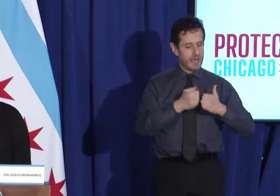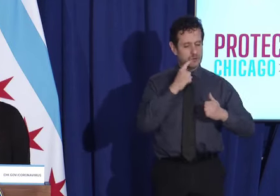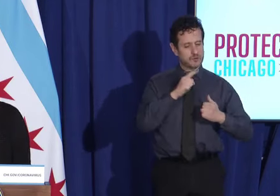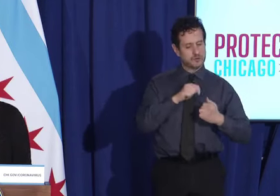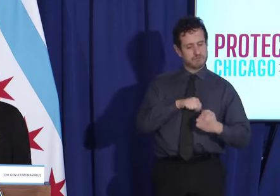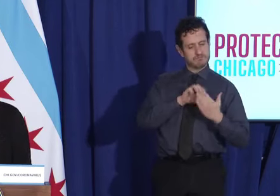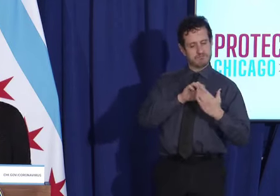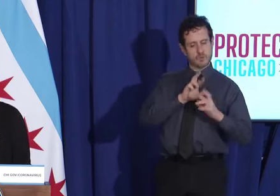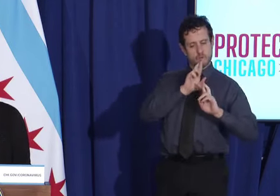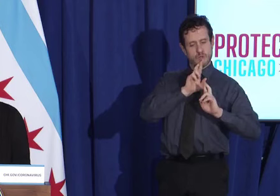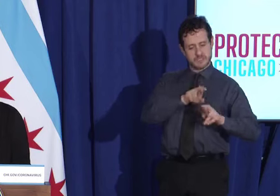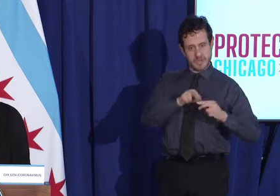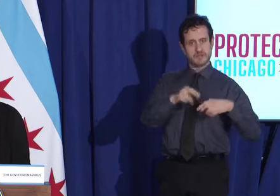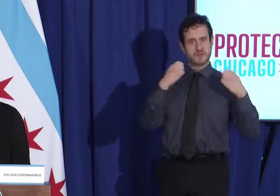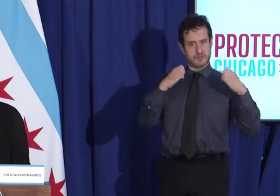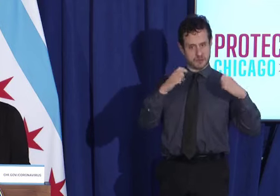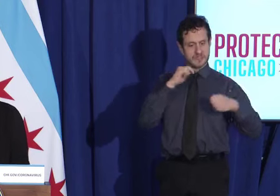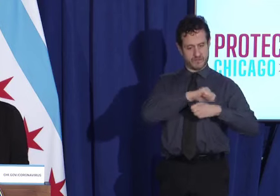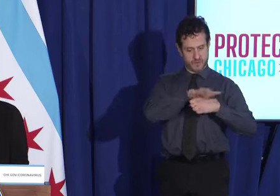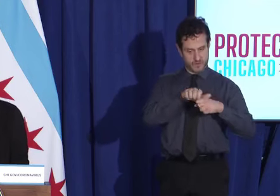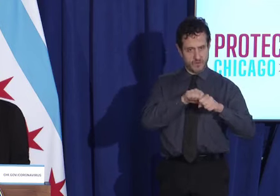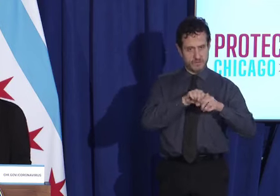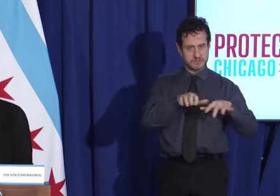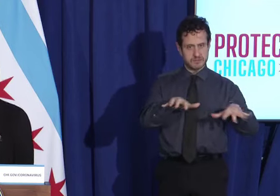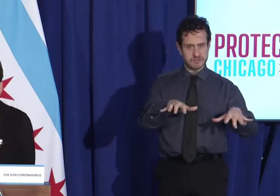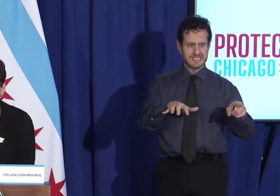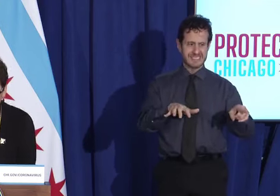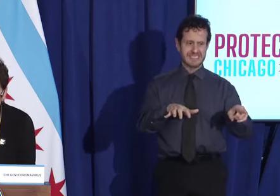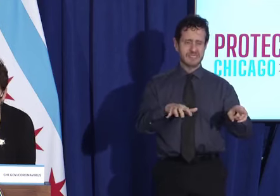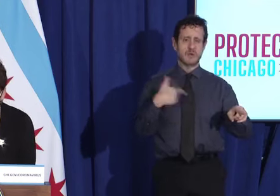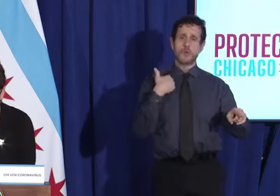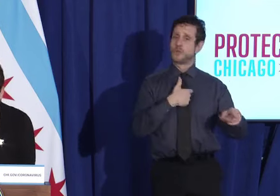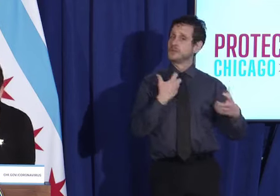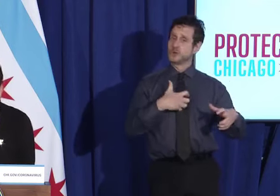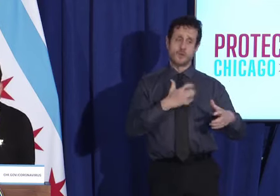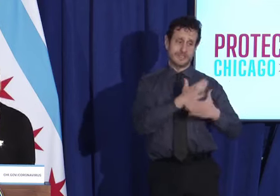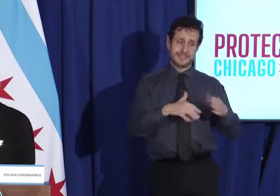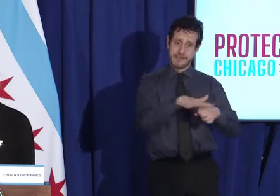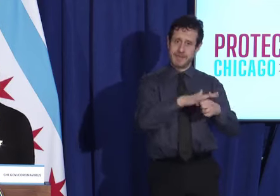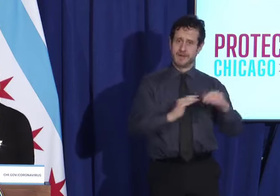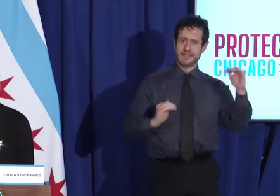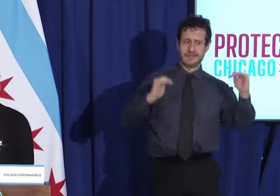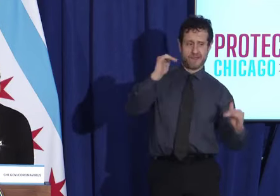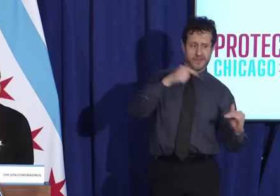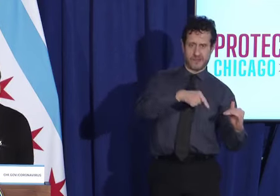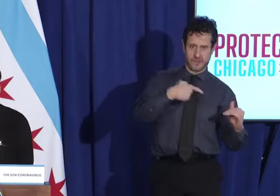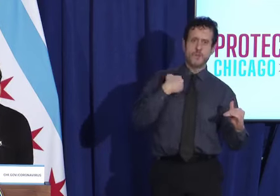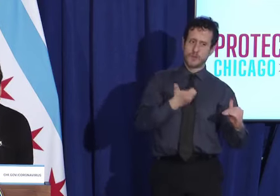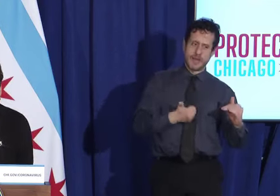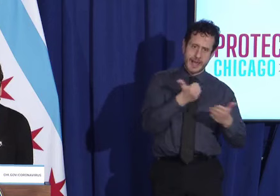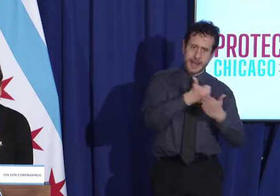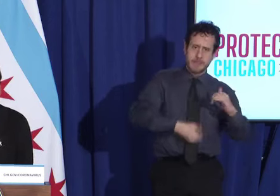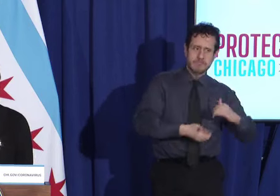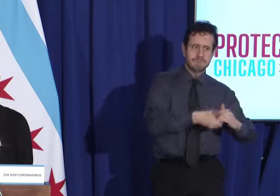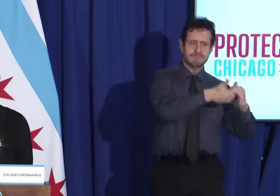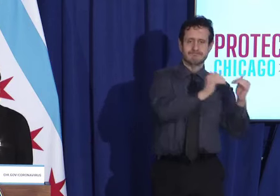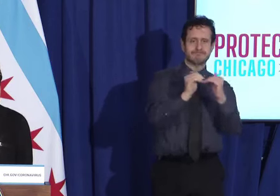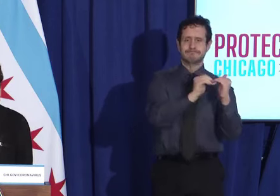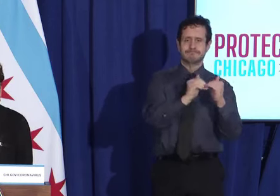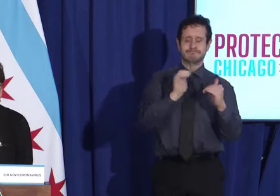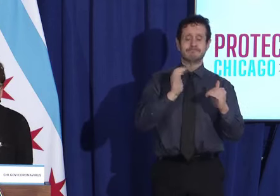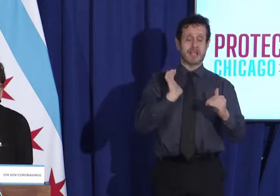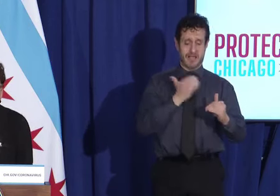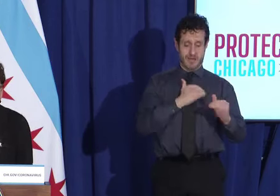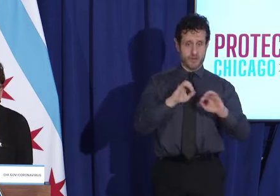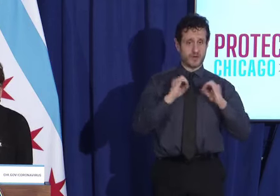to the emergency. As I said before, we are a community-based organization that focuses